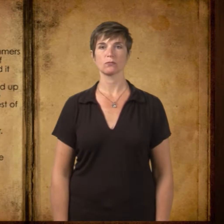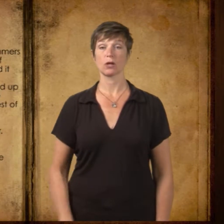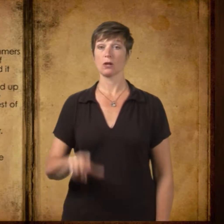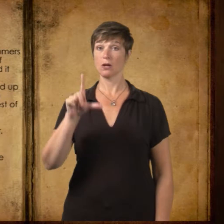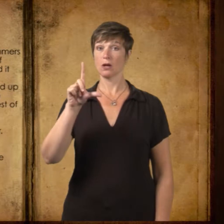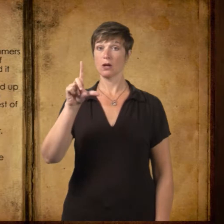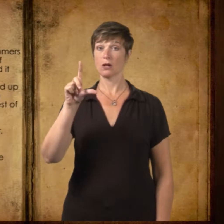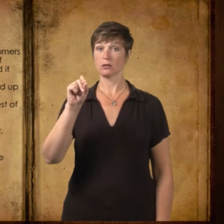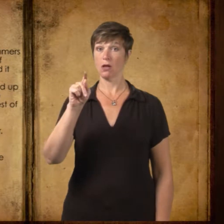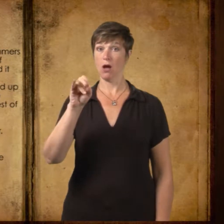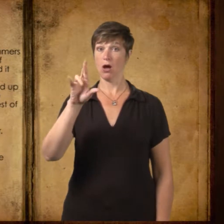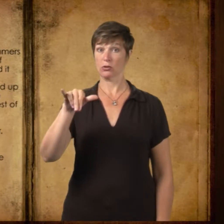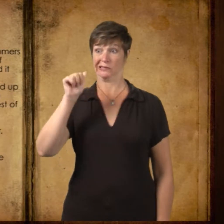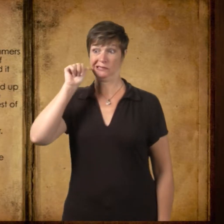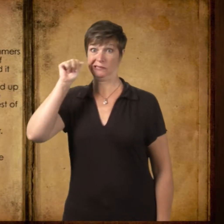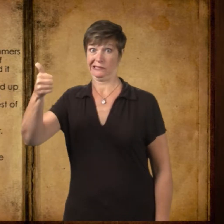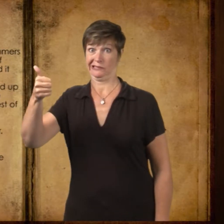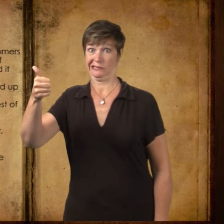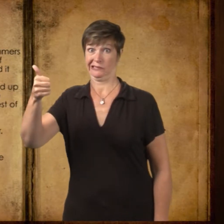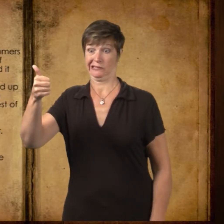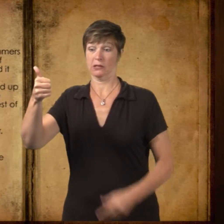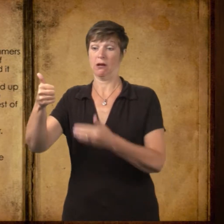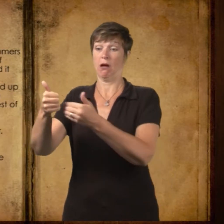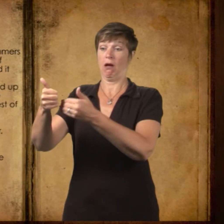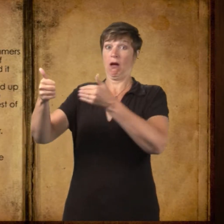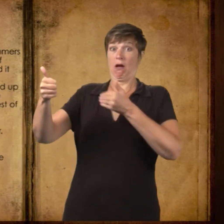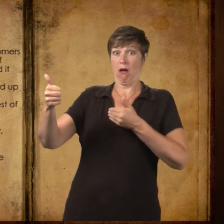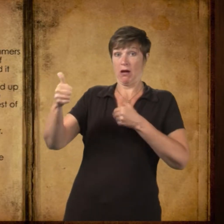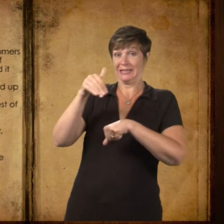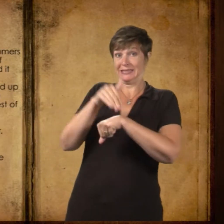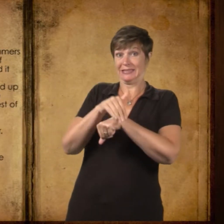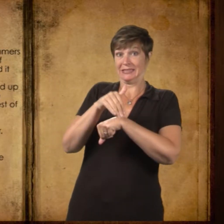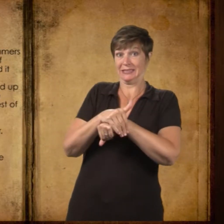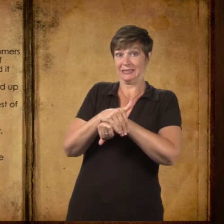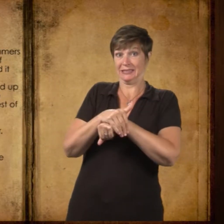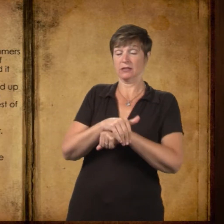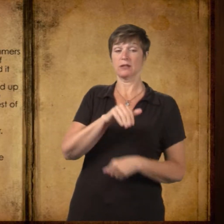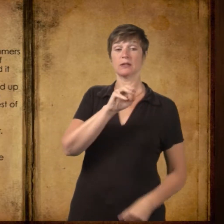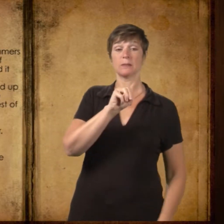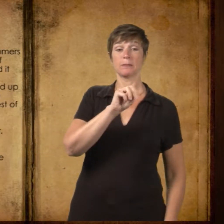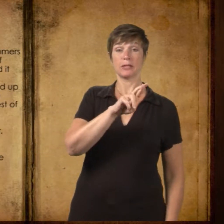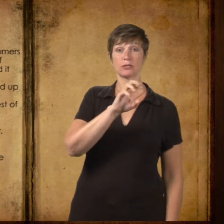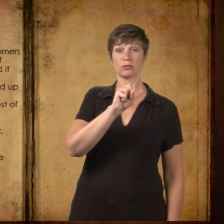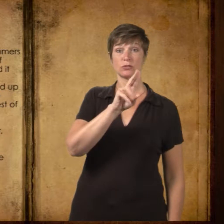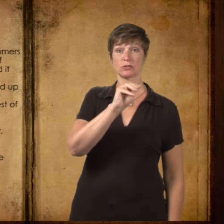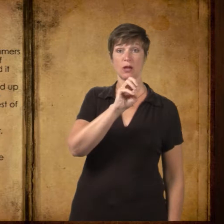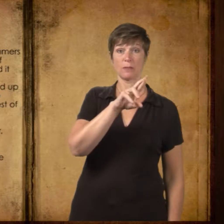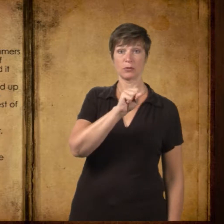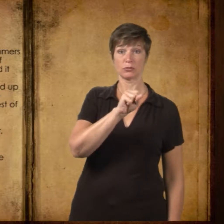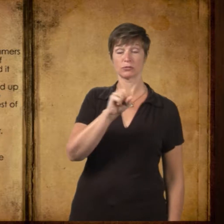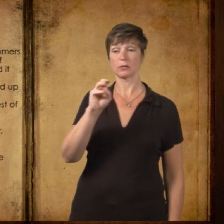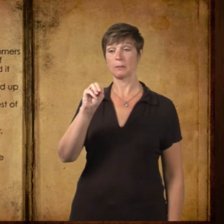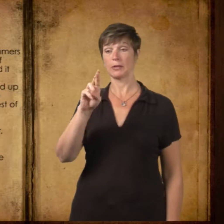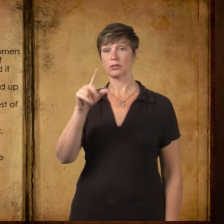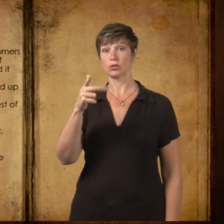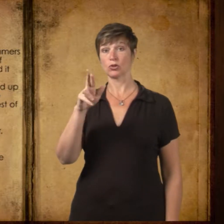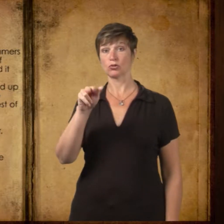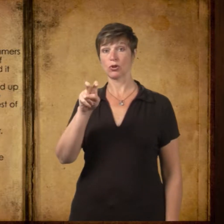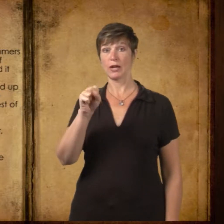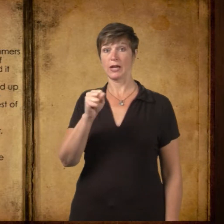The night before the lottery, Mr. Summers and Mr. Graves made up the slips